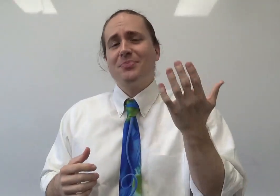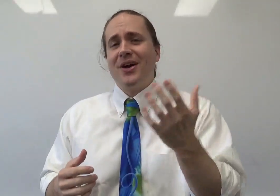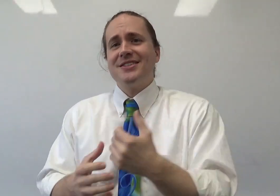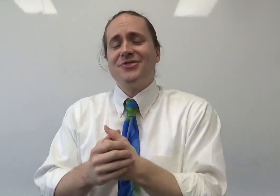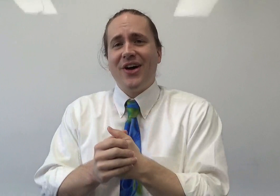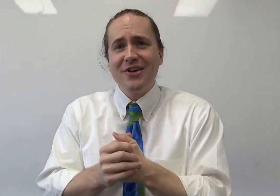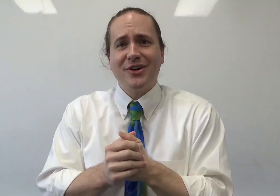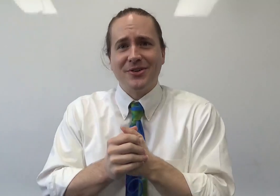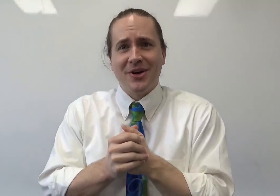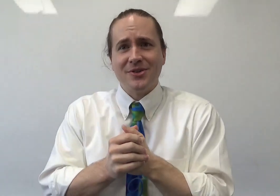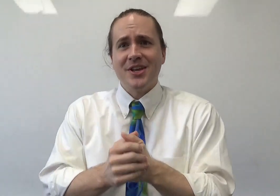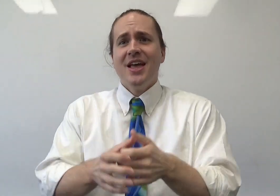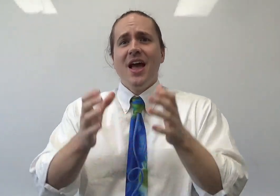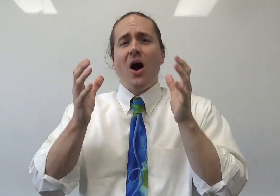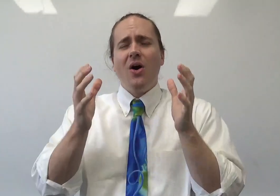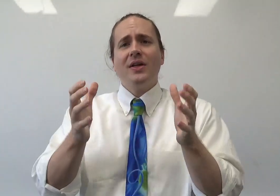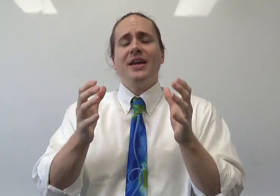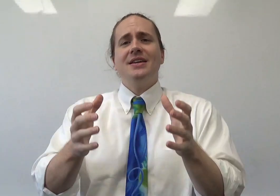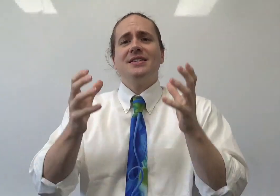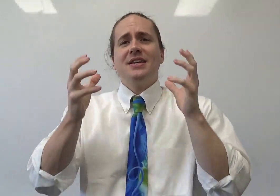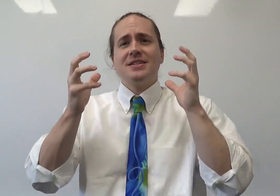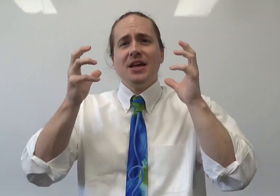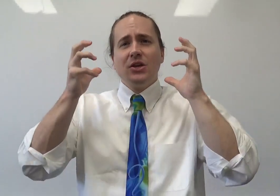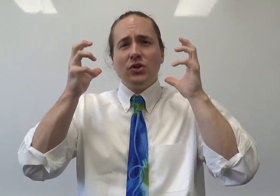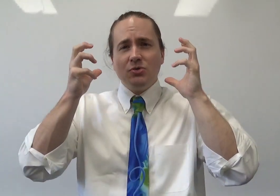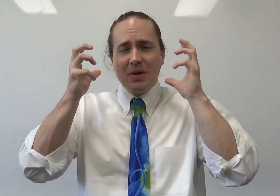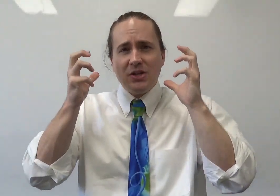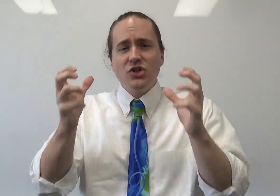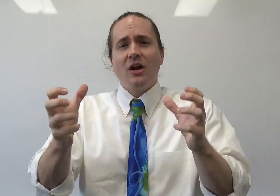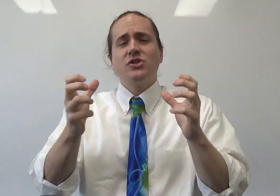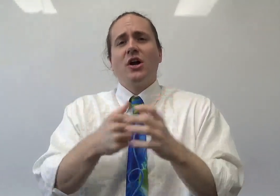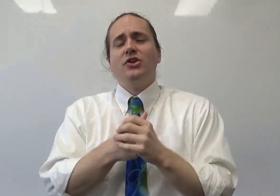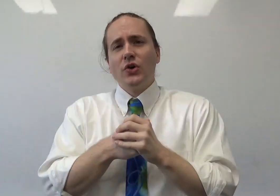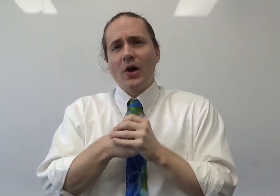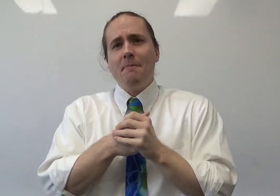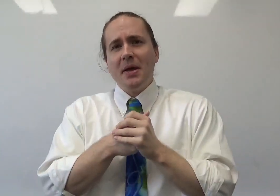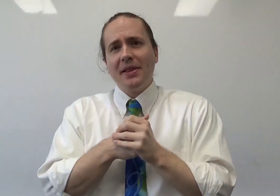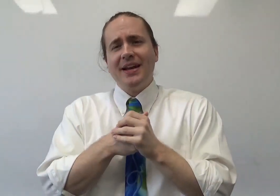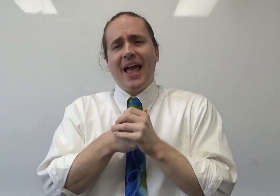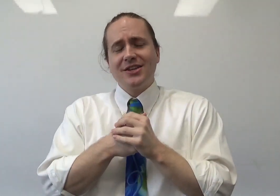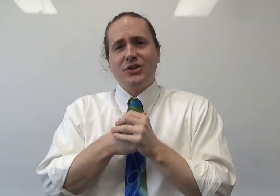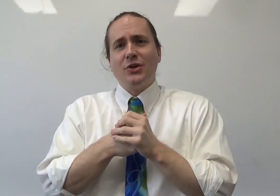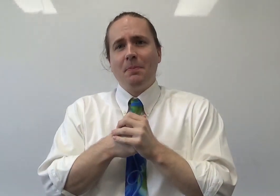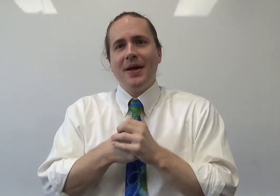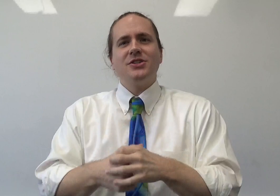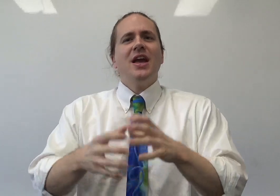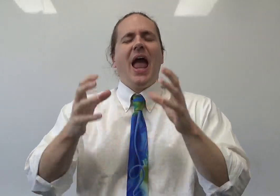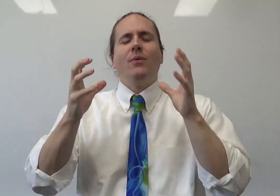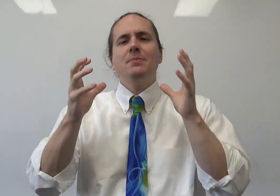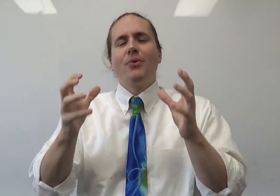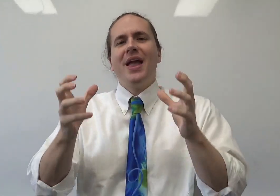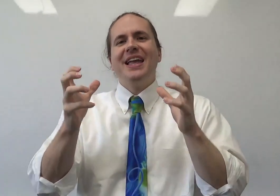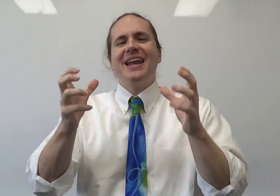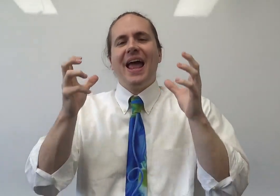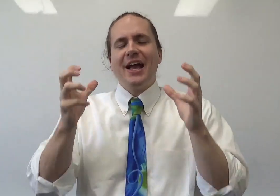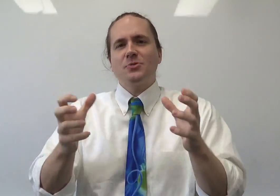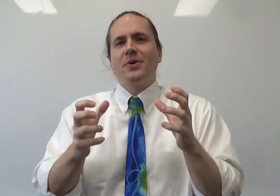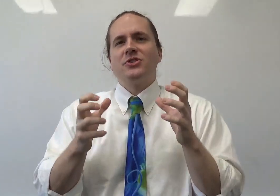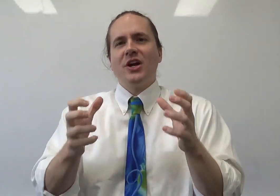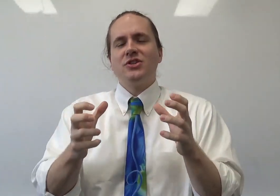prize is $500. All it is is being judged on your ability to execute a pitch, and we bring in expert judges